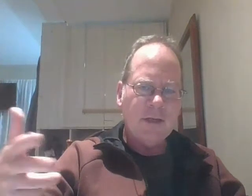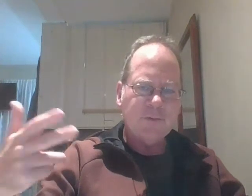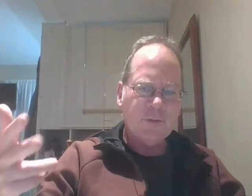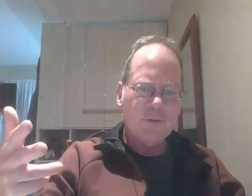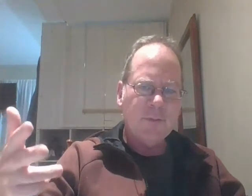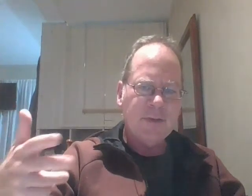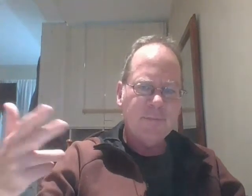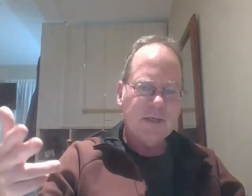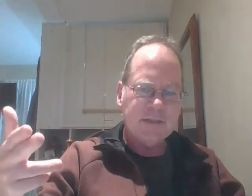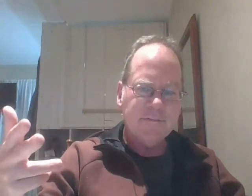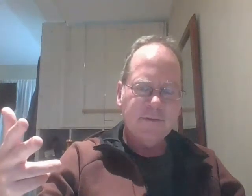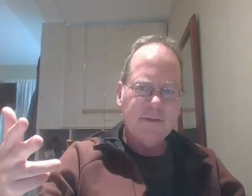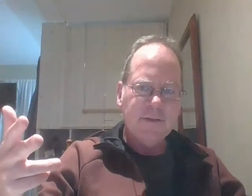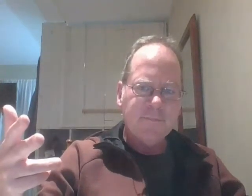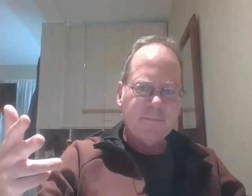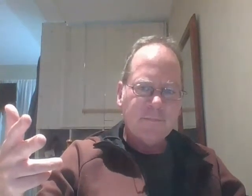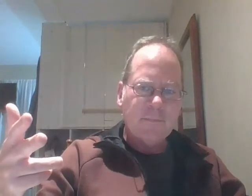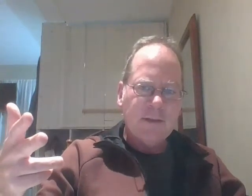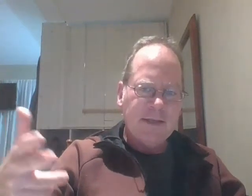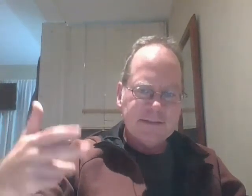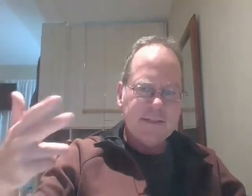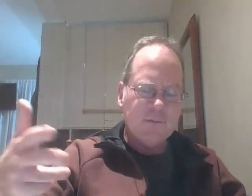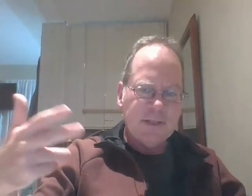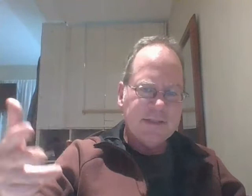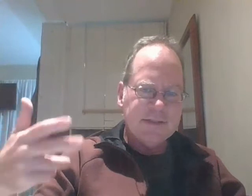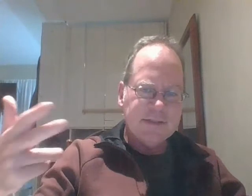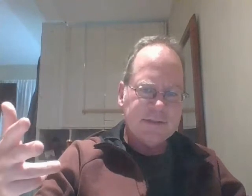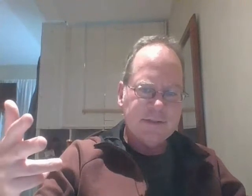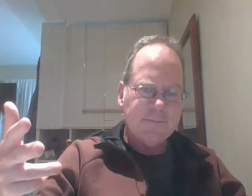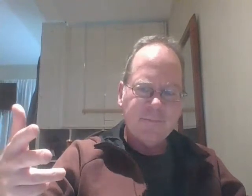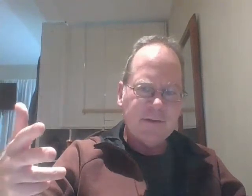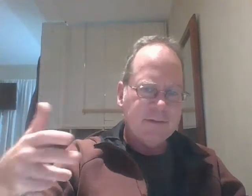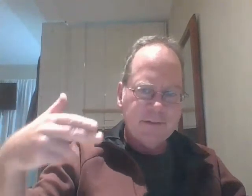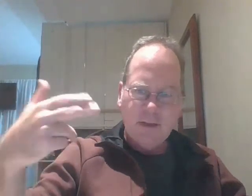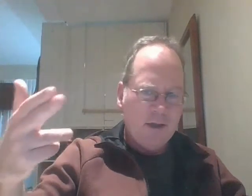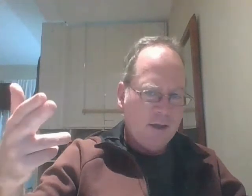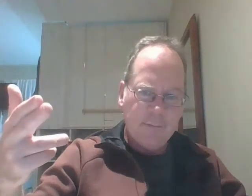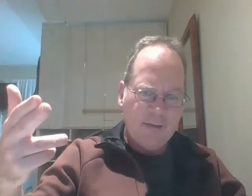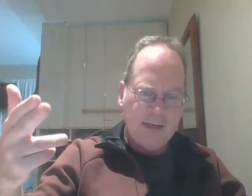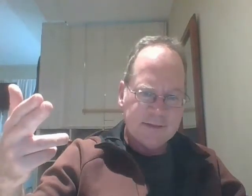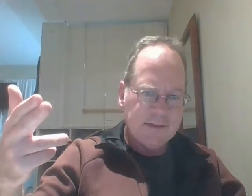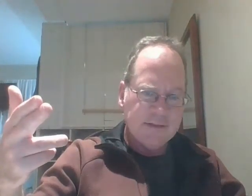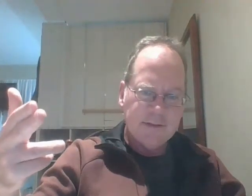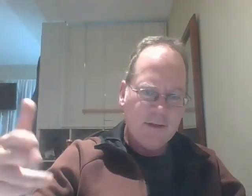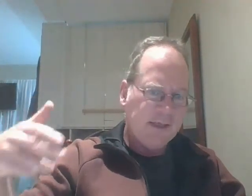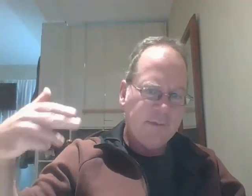entrepreneur or being productive and it seems really easy just to i'll get my vaccine i'll get my